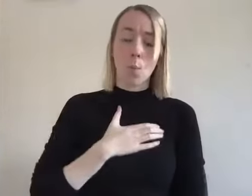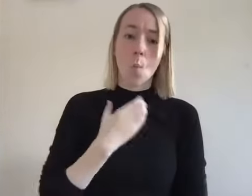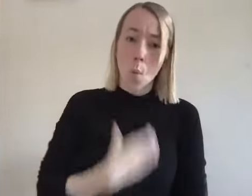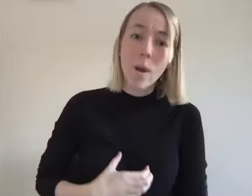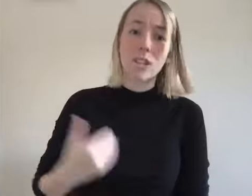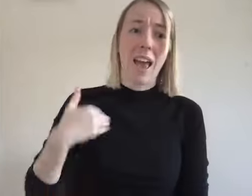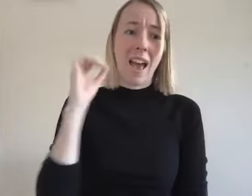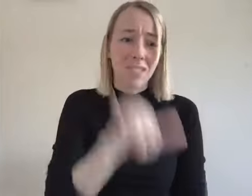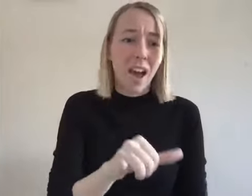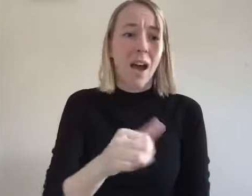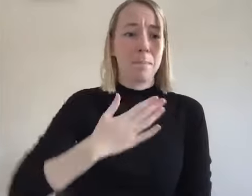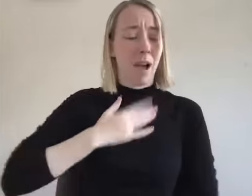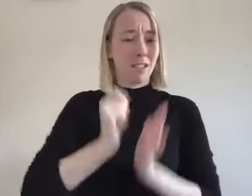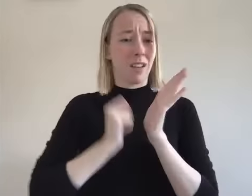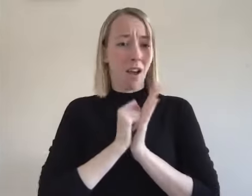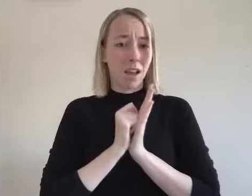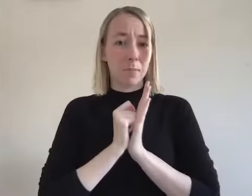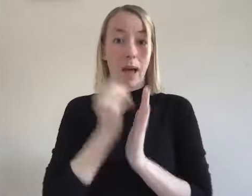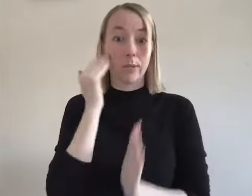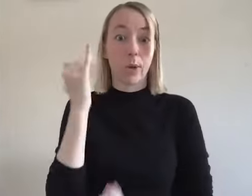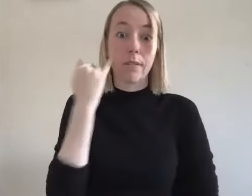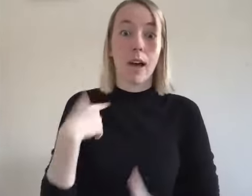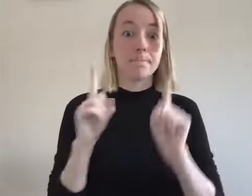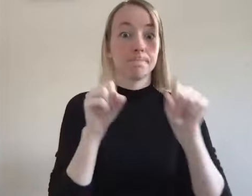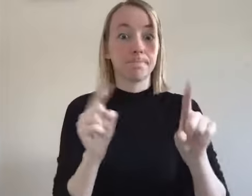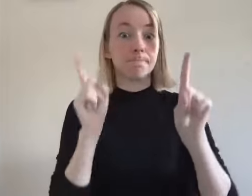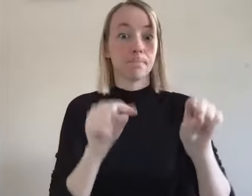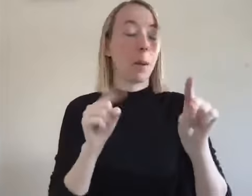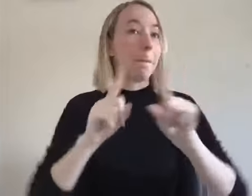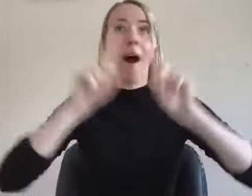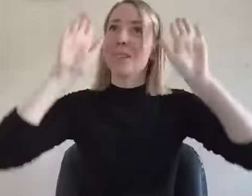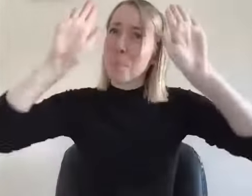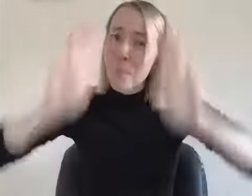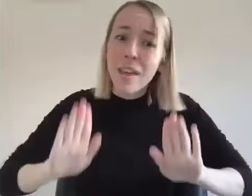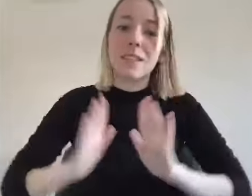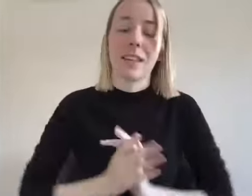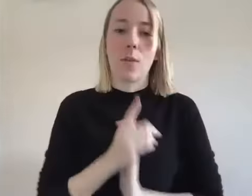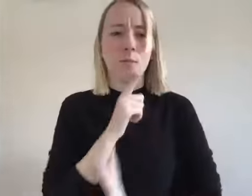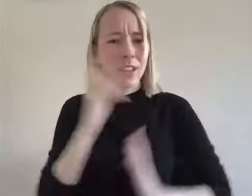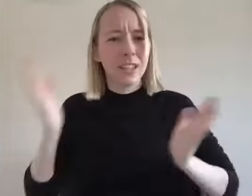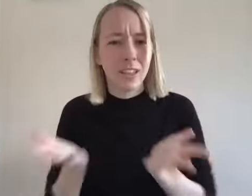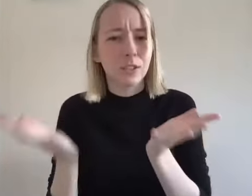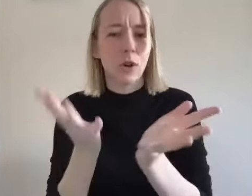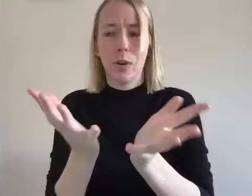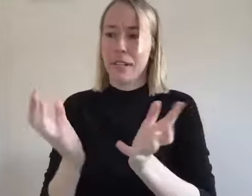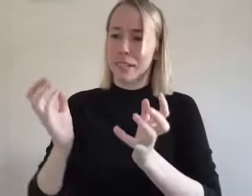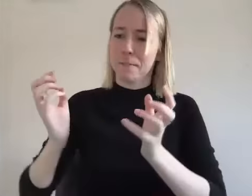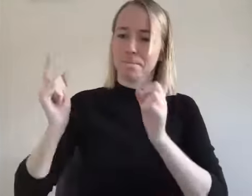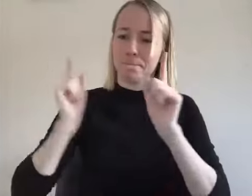wish i had it you know i don't know if i can keep coming back if you know because you has what you have and it's amazing i always still encourage people to keep coming